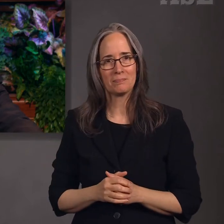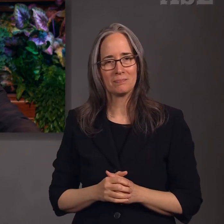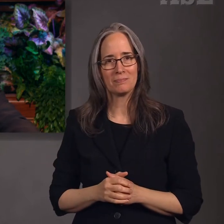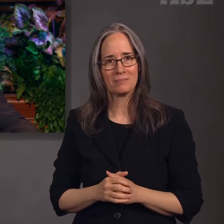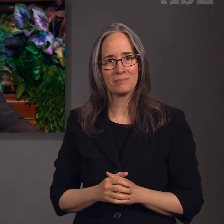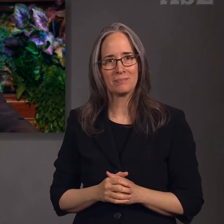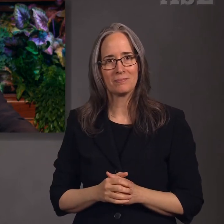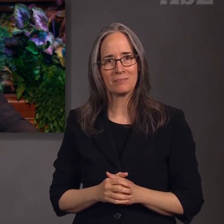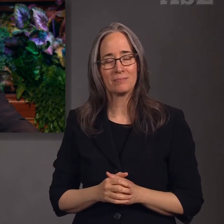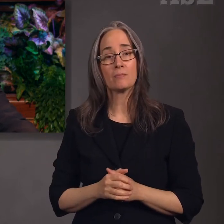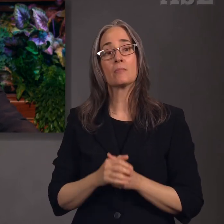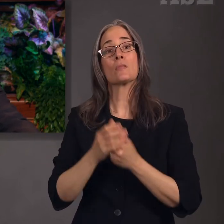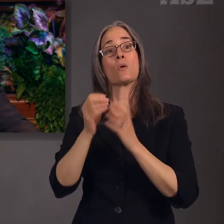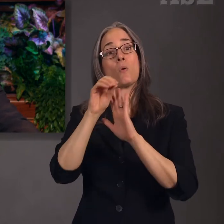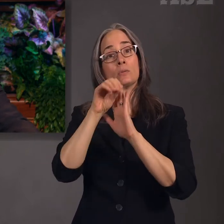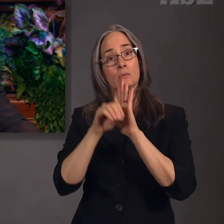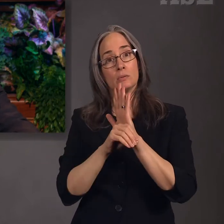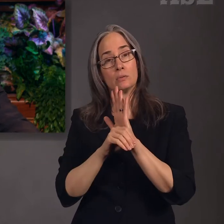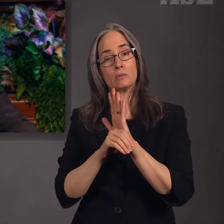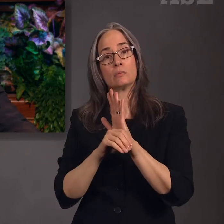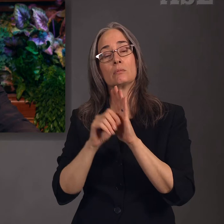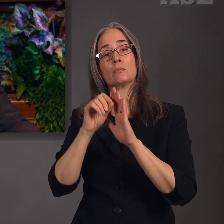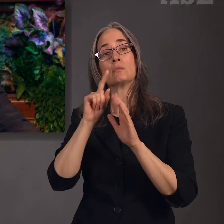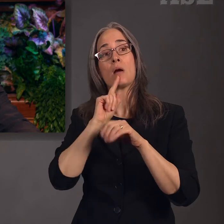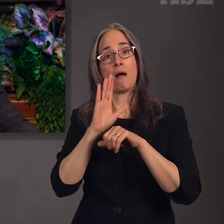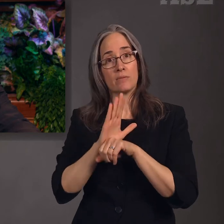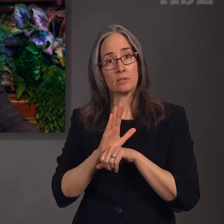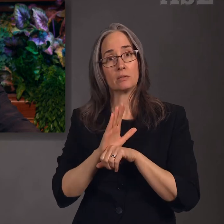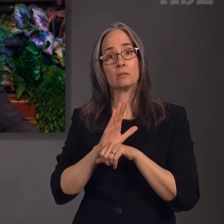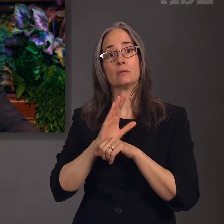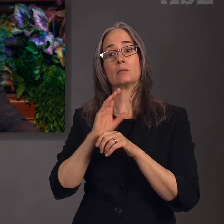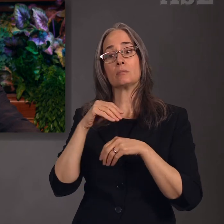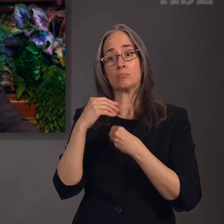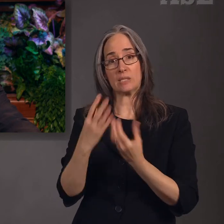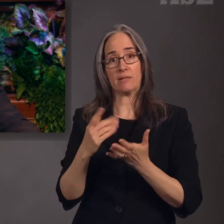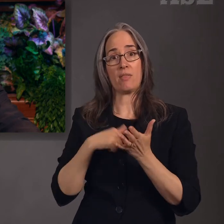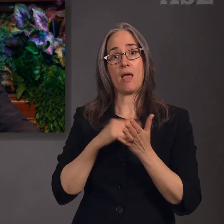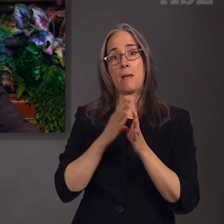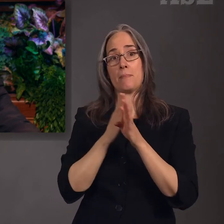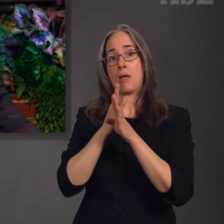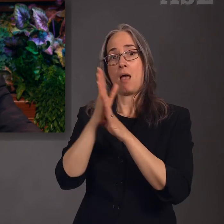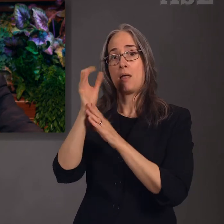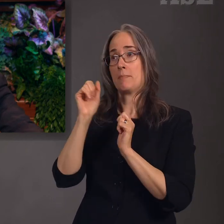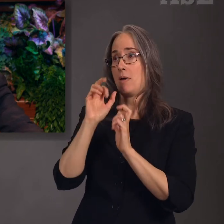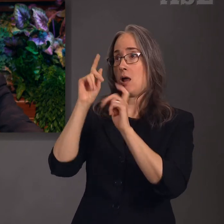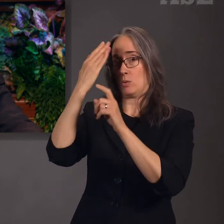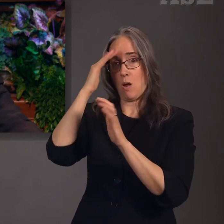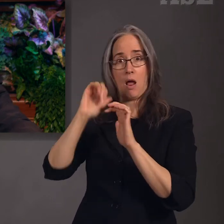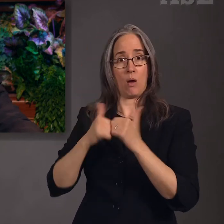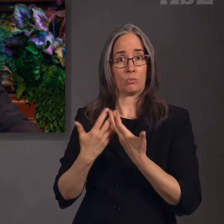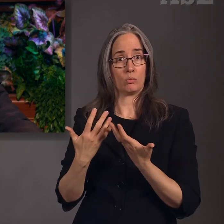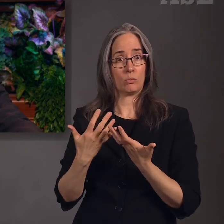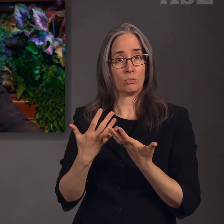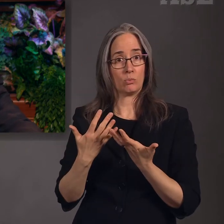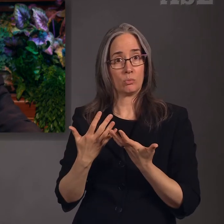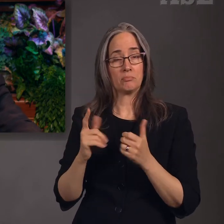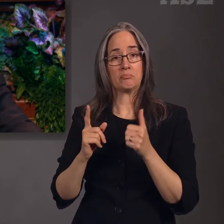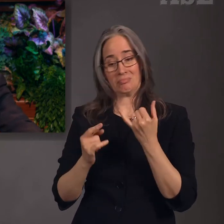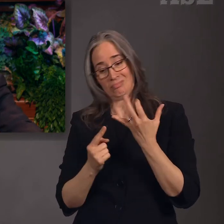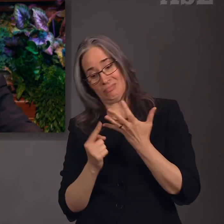The ordinances of covenant mark the path back to God. The ordinances of baptism and receiving the gift